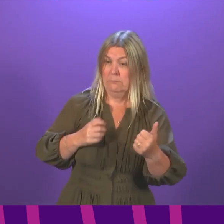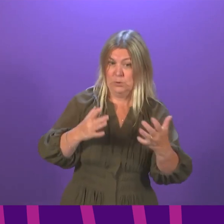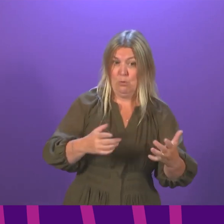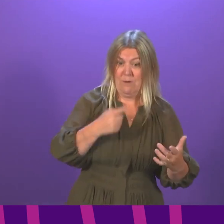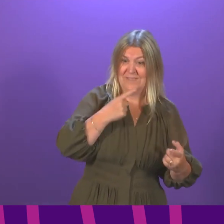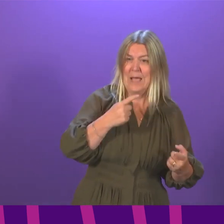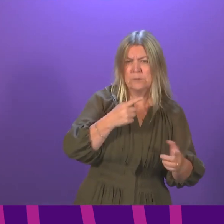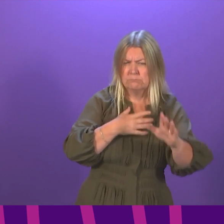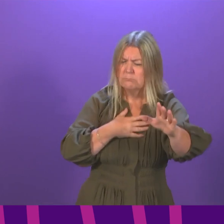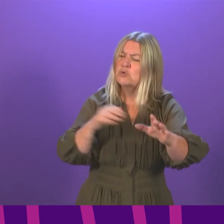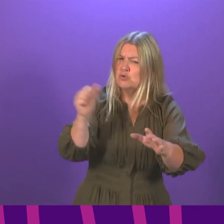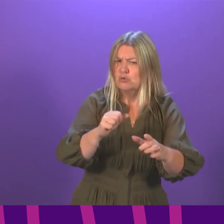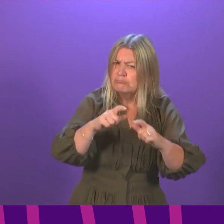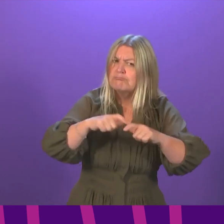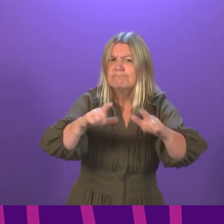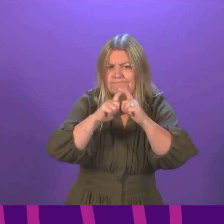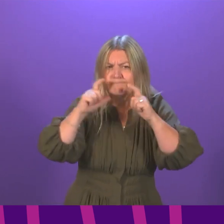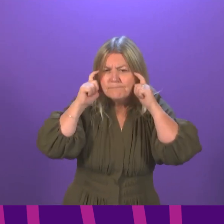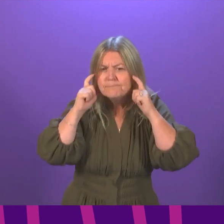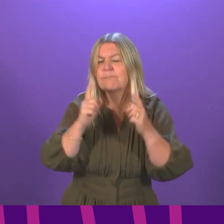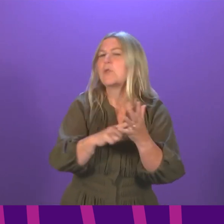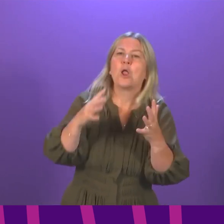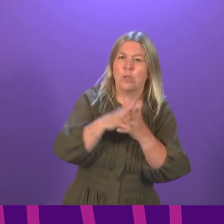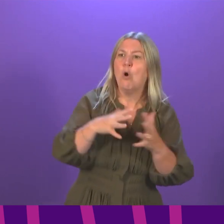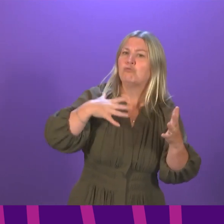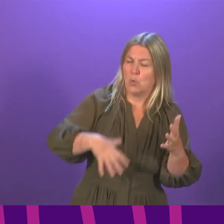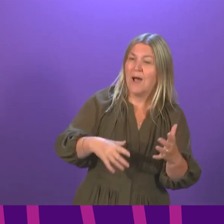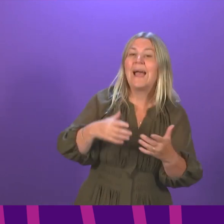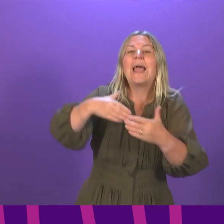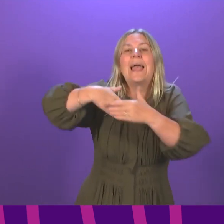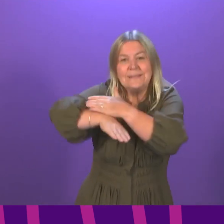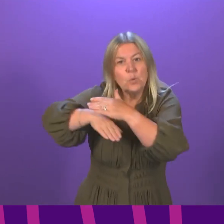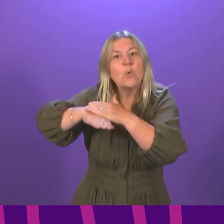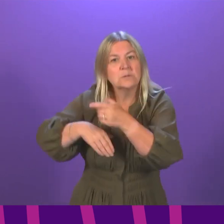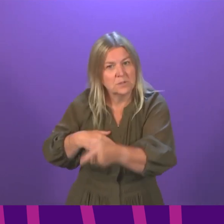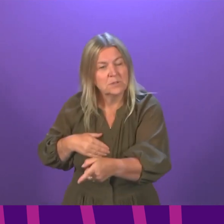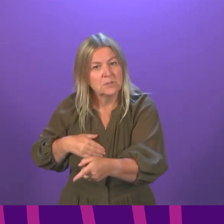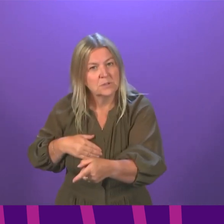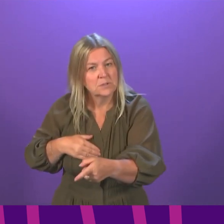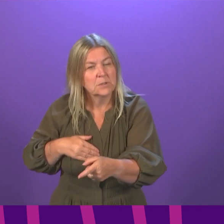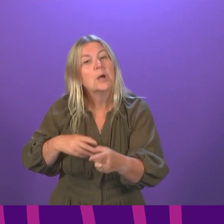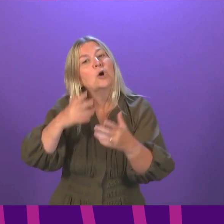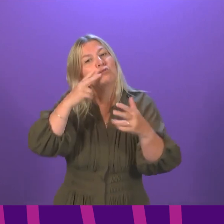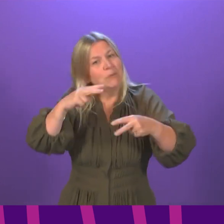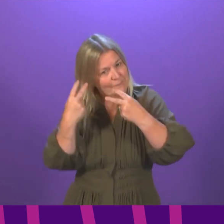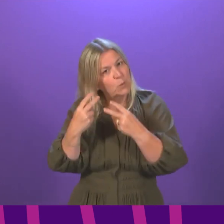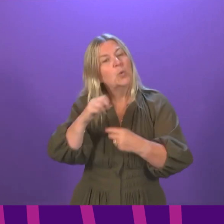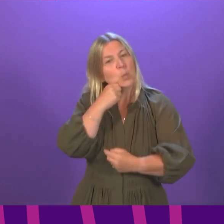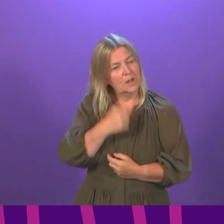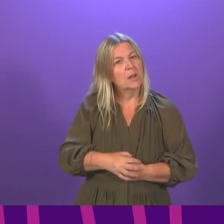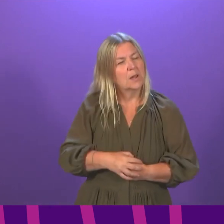think it is really important by saying that the law requires them to wear face coverings. will keep that under review.